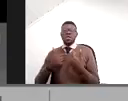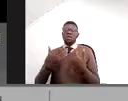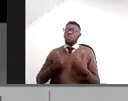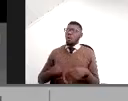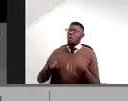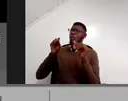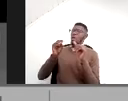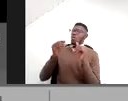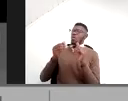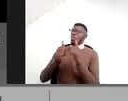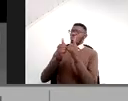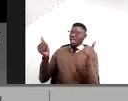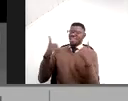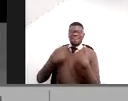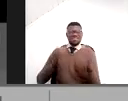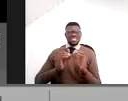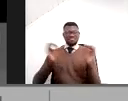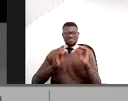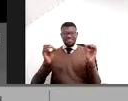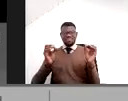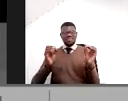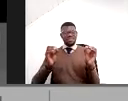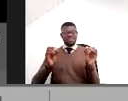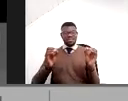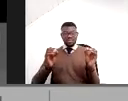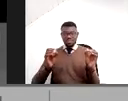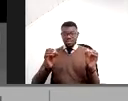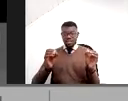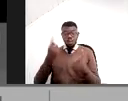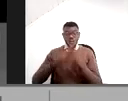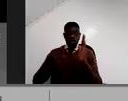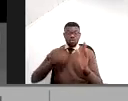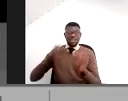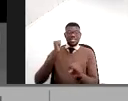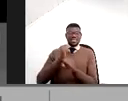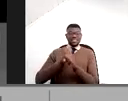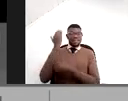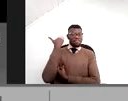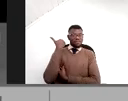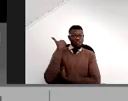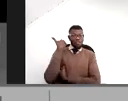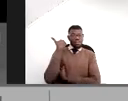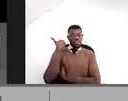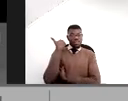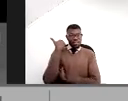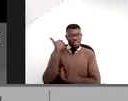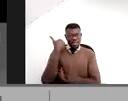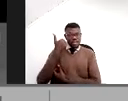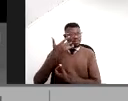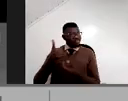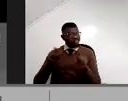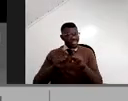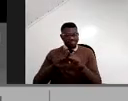also have to be attractive as an employer for them. So what we did is efficiency. And frankly speaking, I'm also coming from